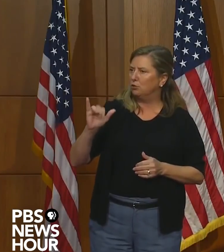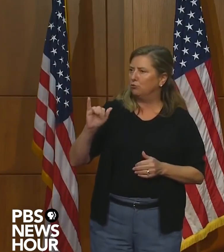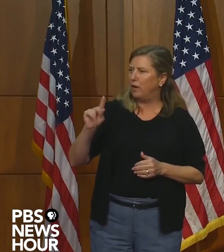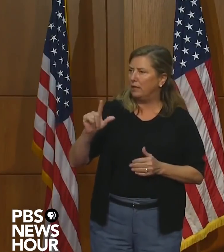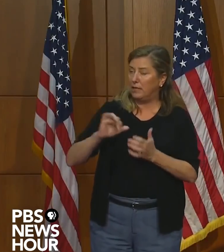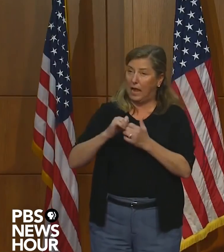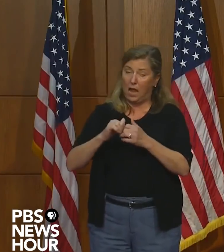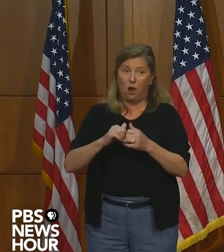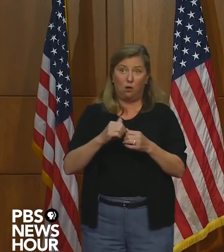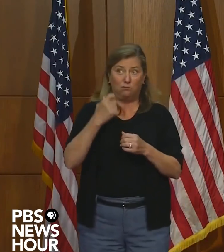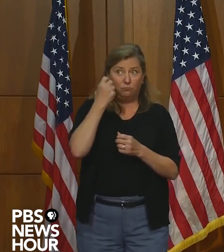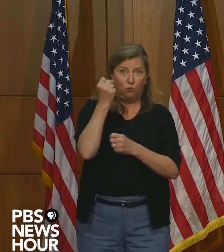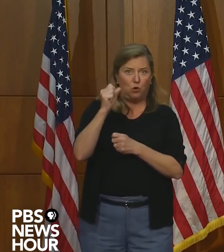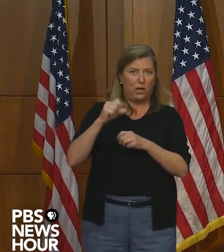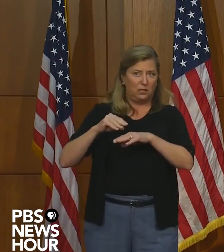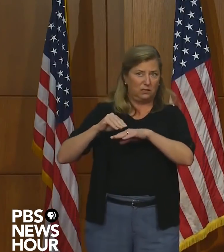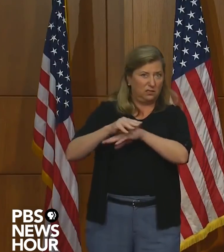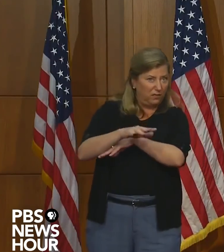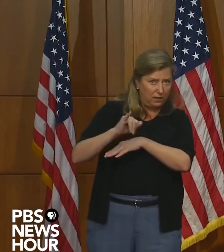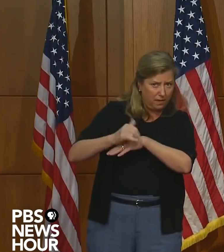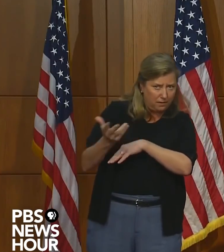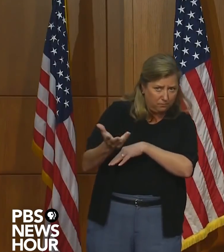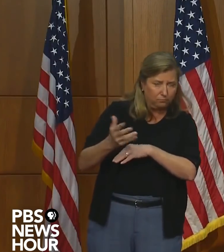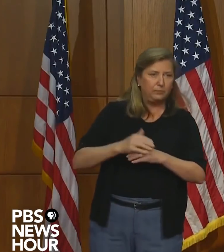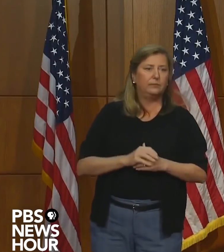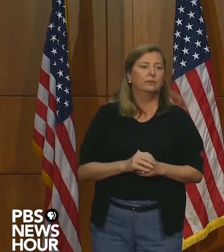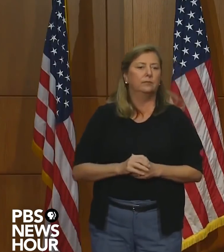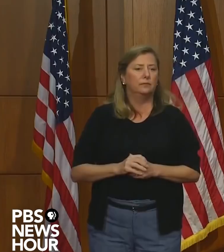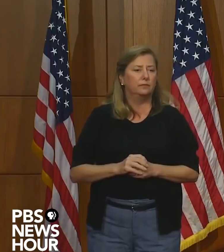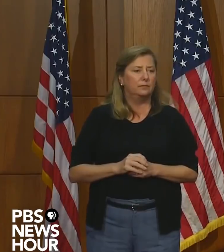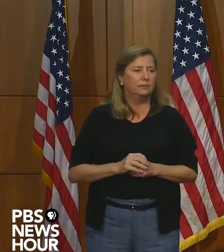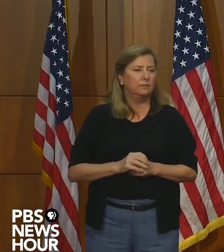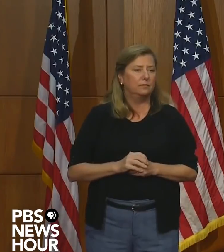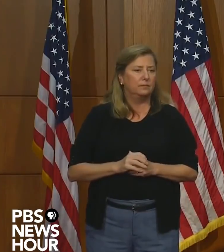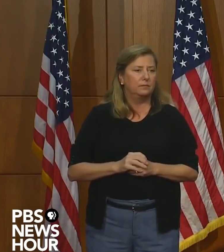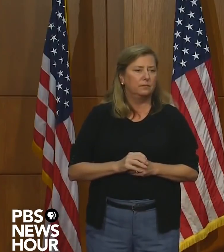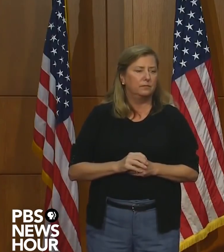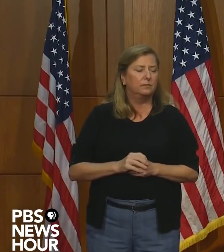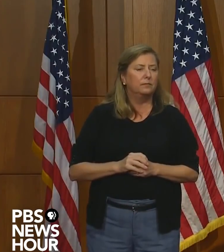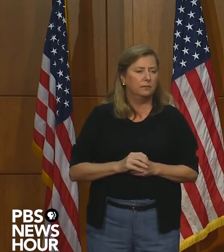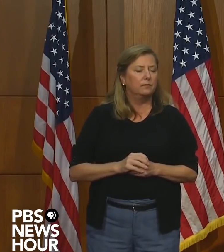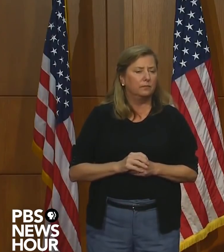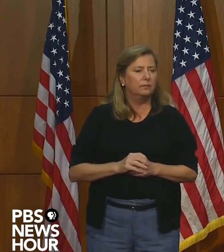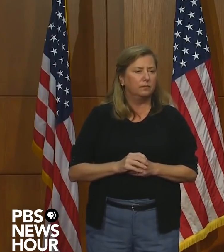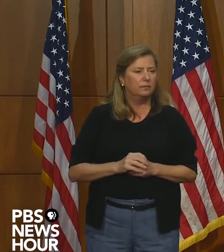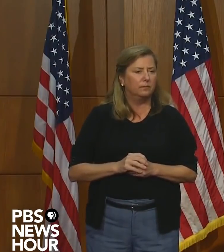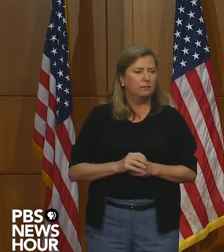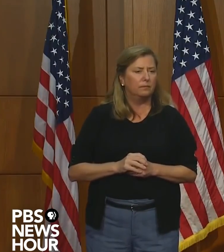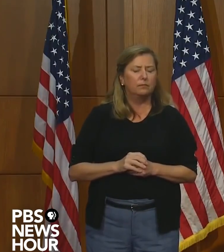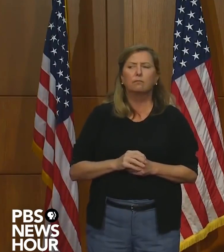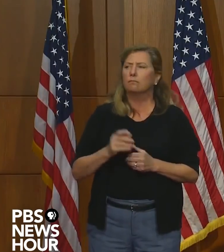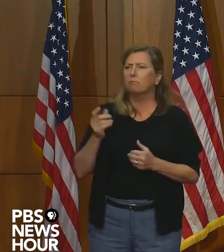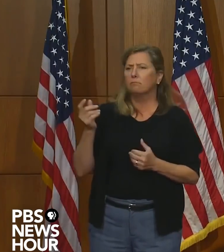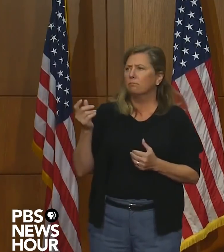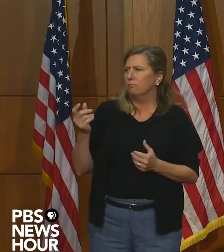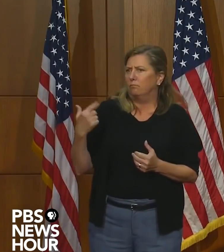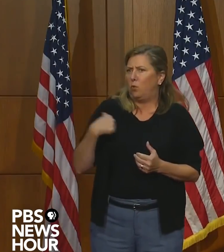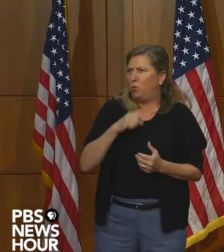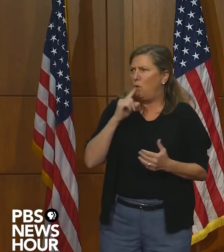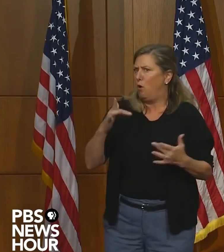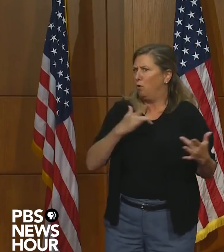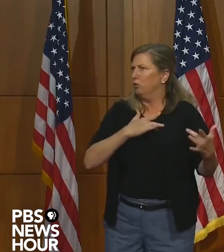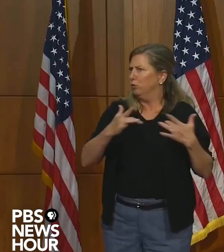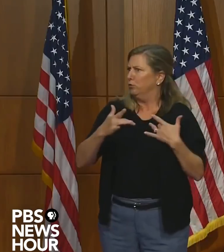recent protests, and I, I think just to, uh, I think sum that up. We, we obviously are concerned, uh,